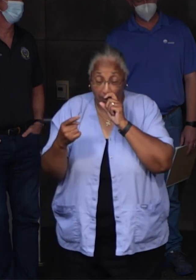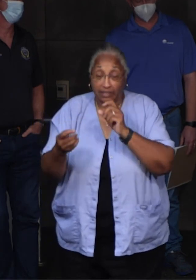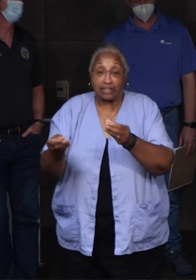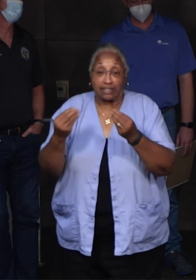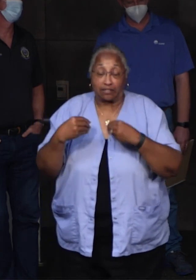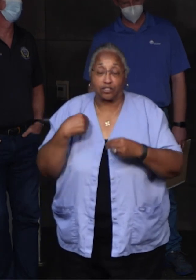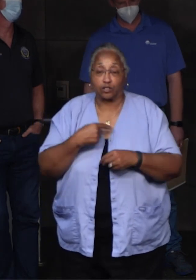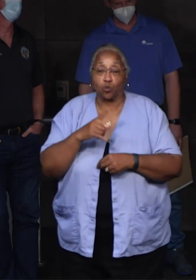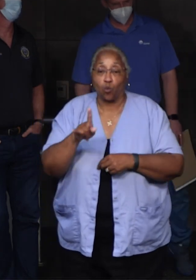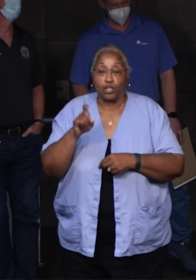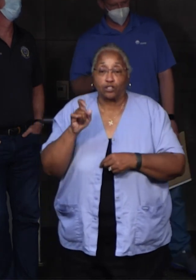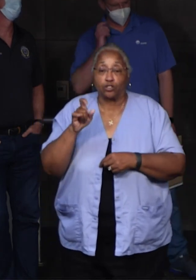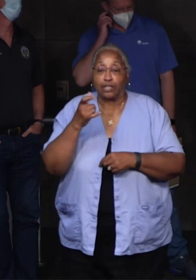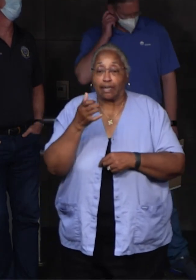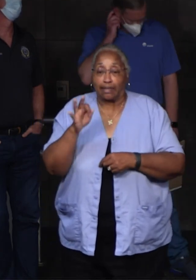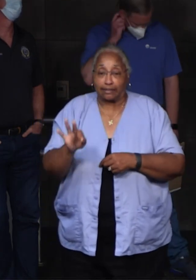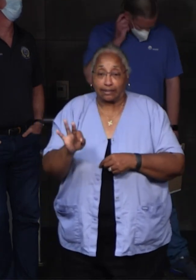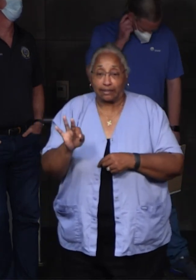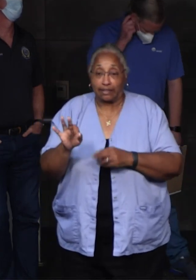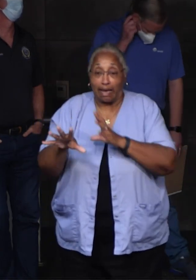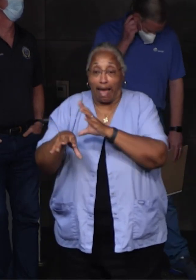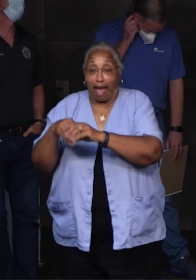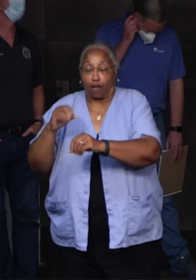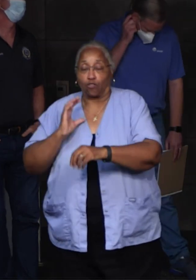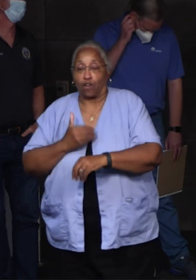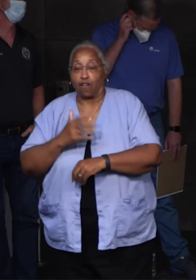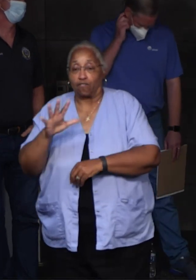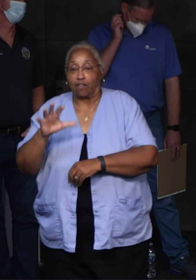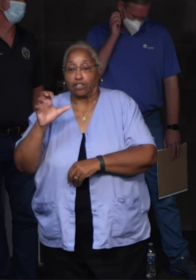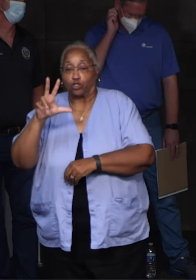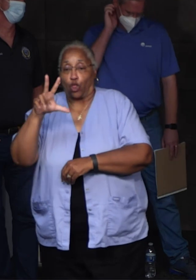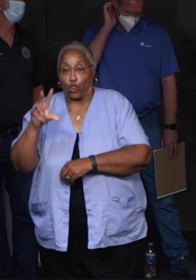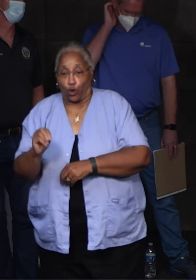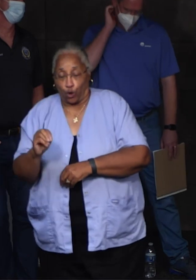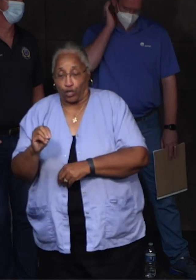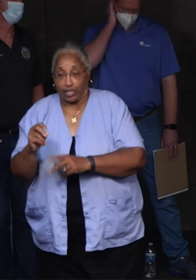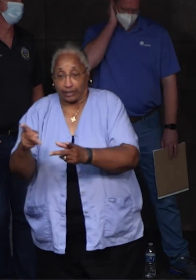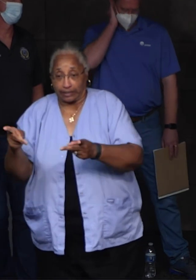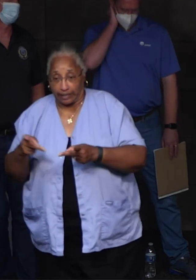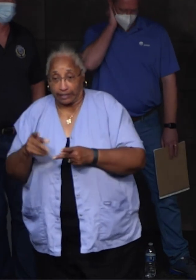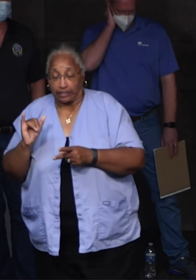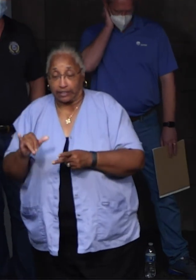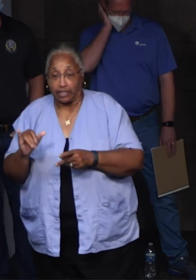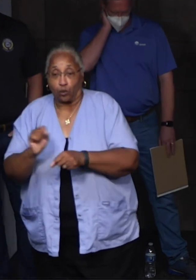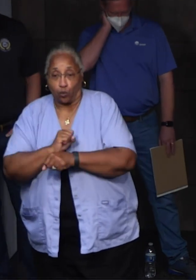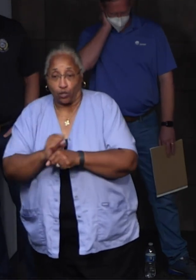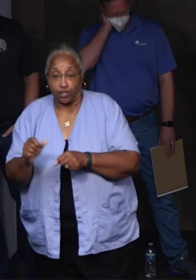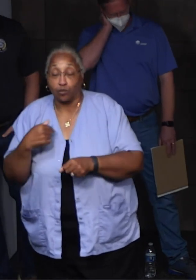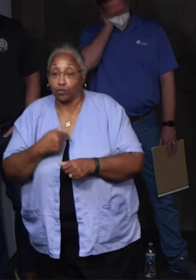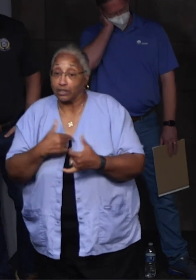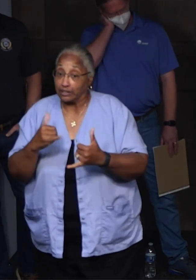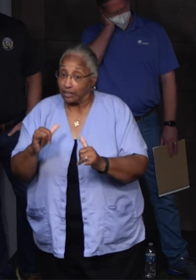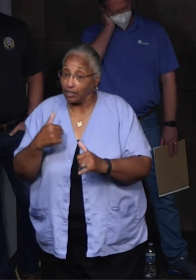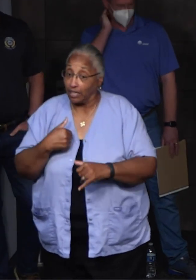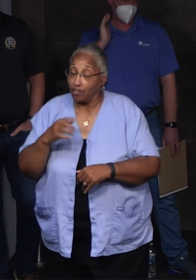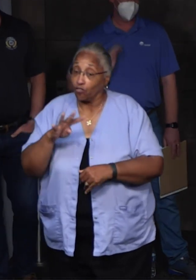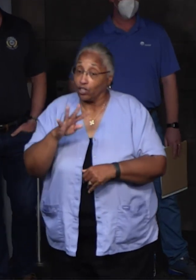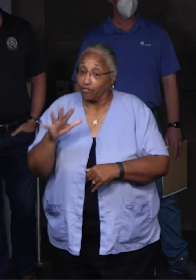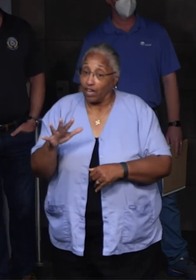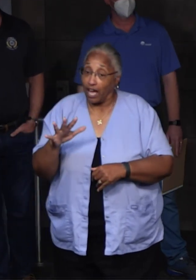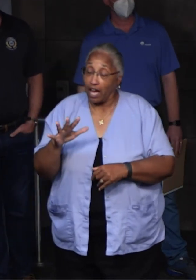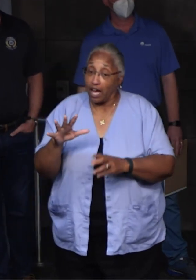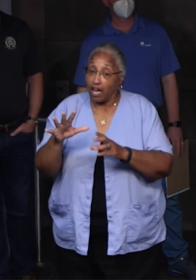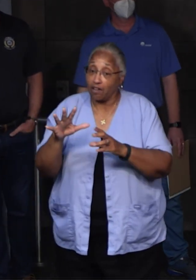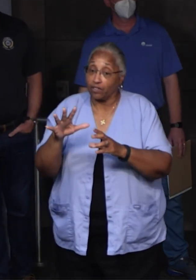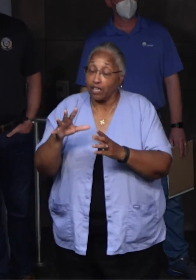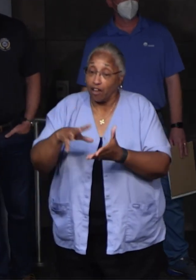119 out of our 530 lift stations that are operating. So we do have 45 vacuum trucks